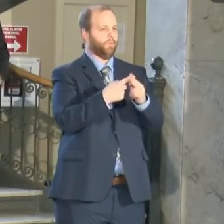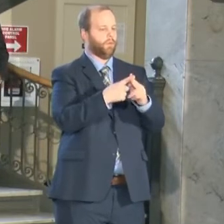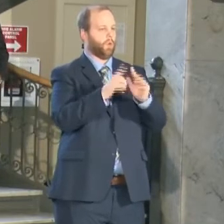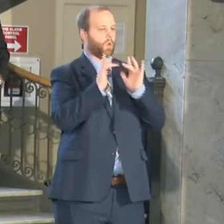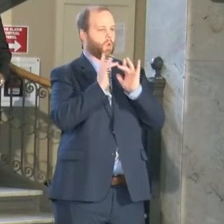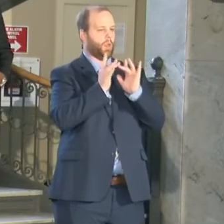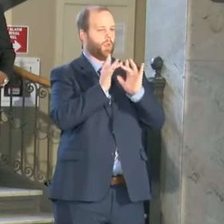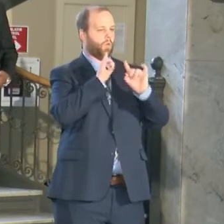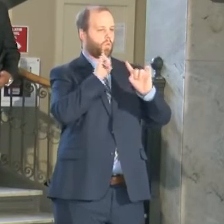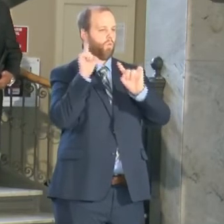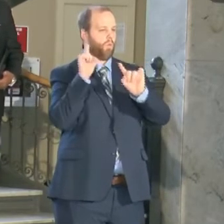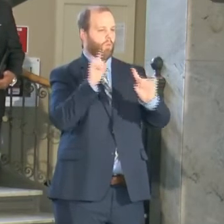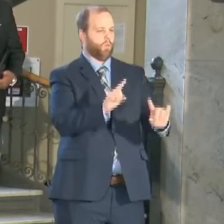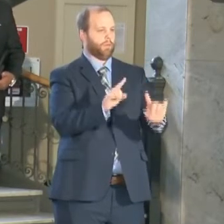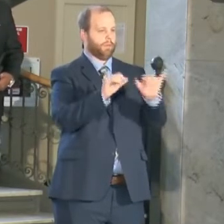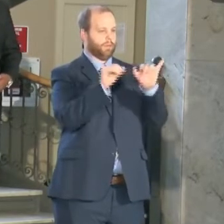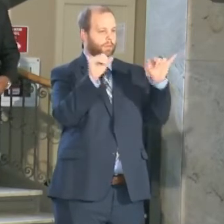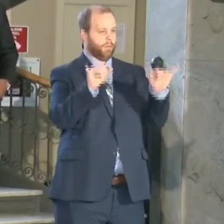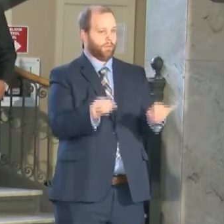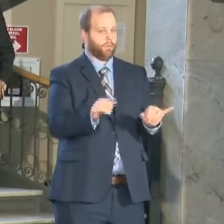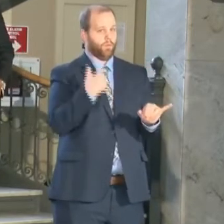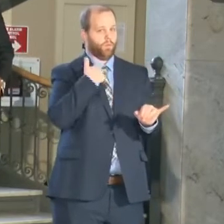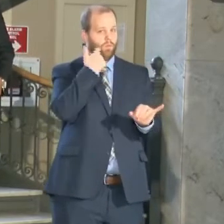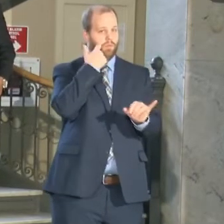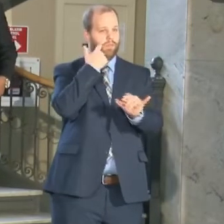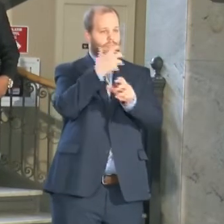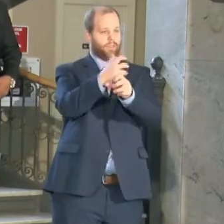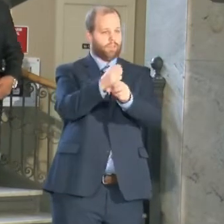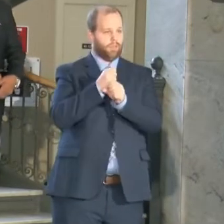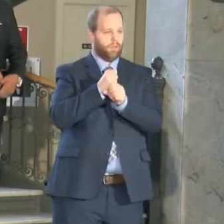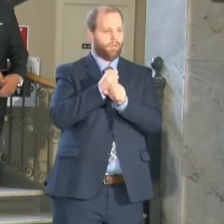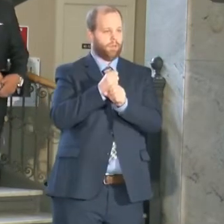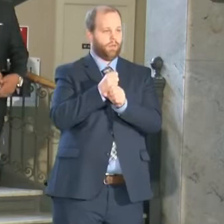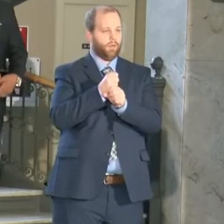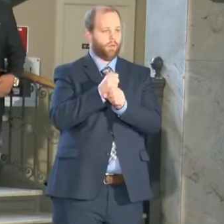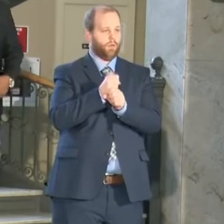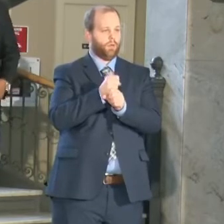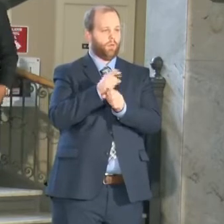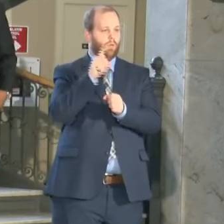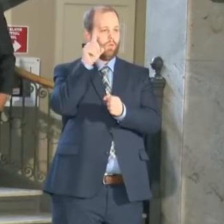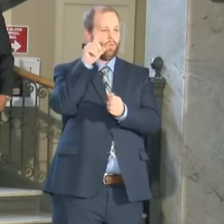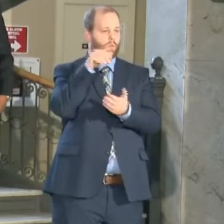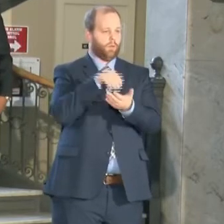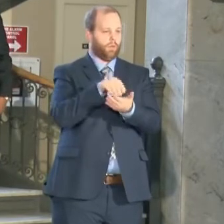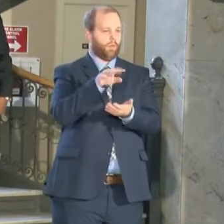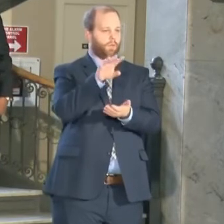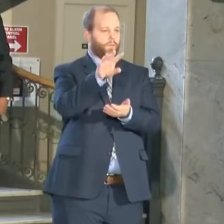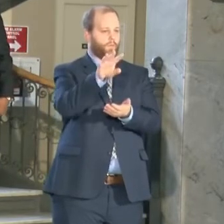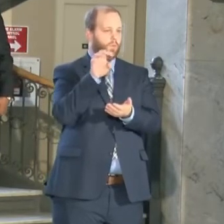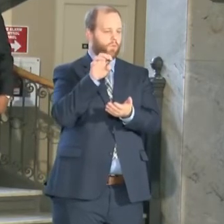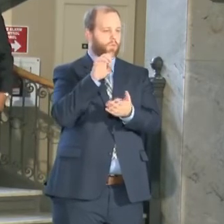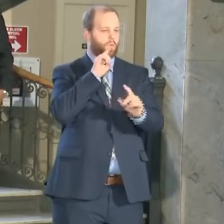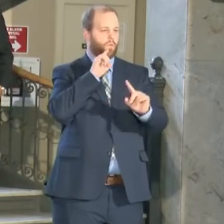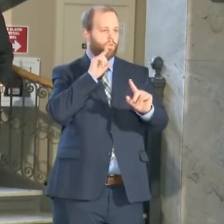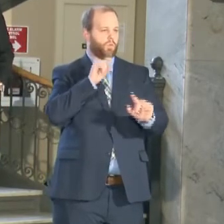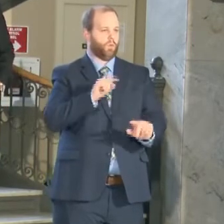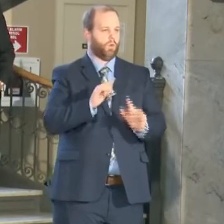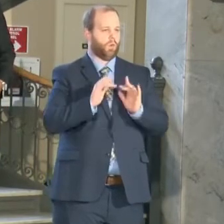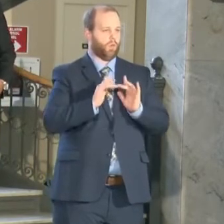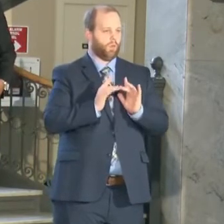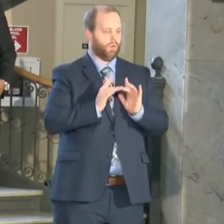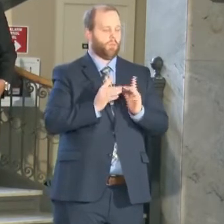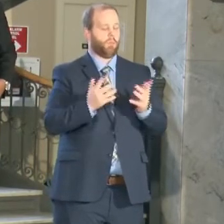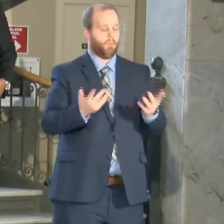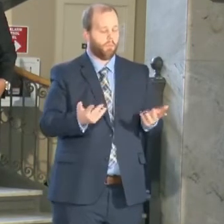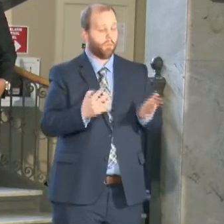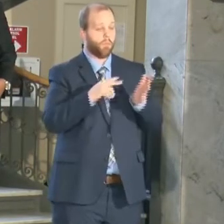that has netted 1400 reports. 1400 reports have been taken on our online reporting system, which which